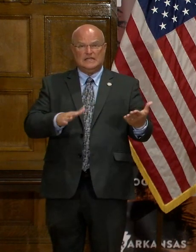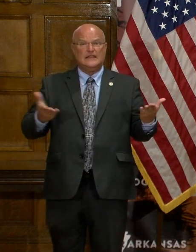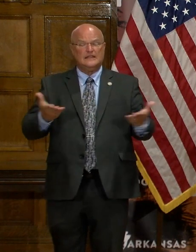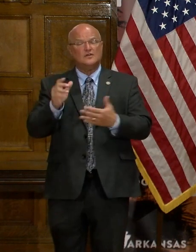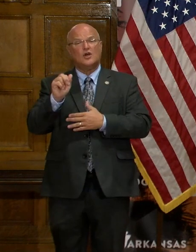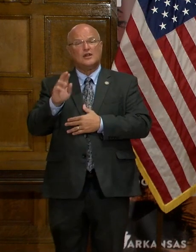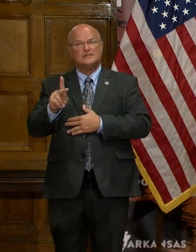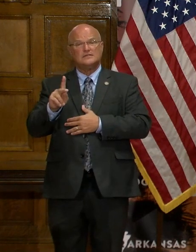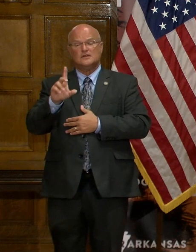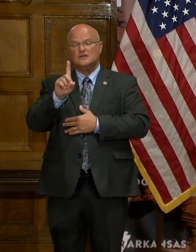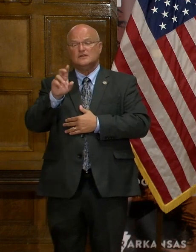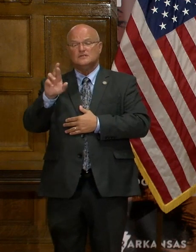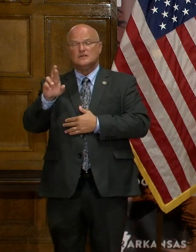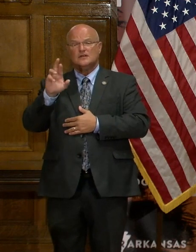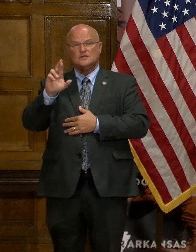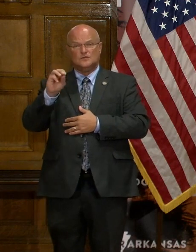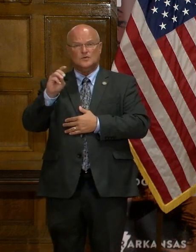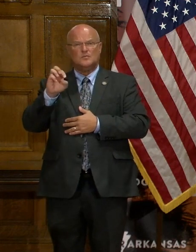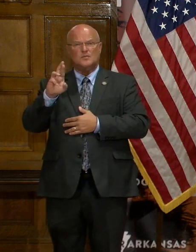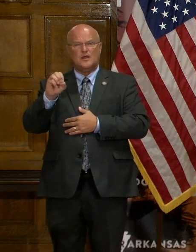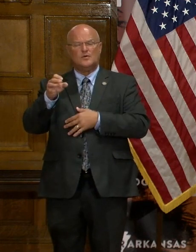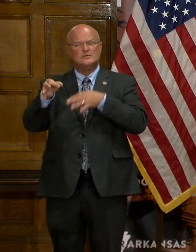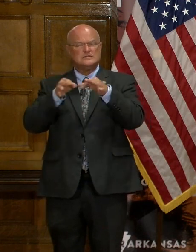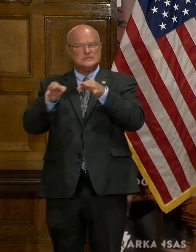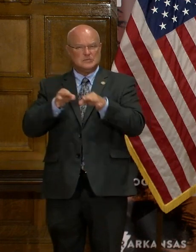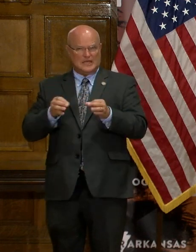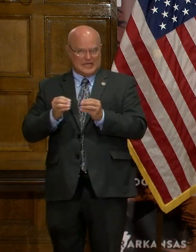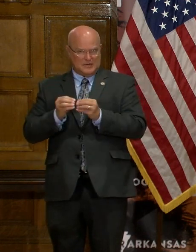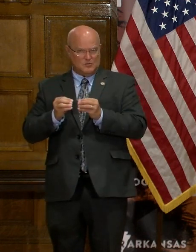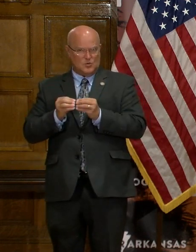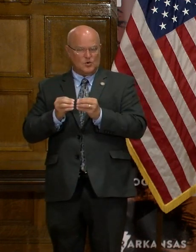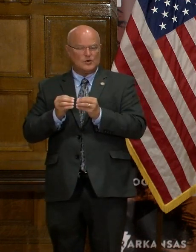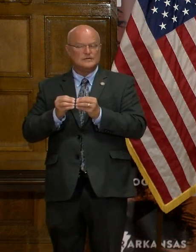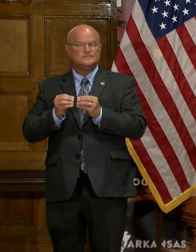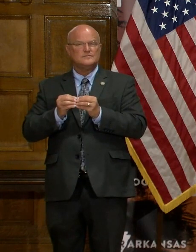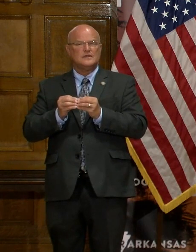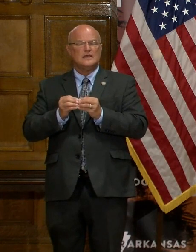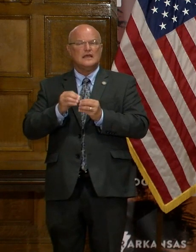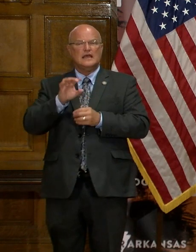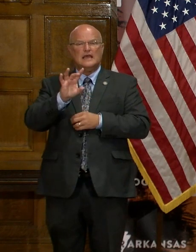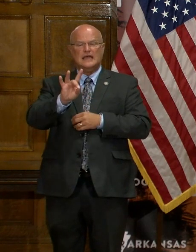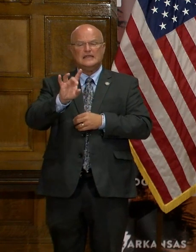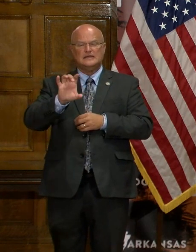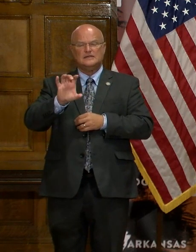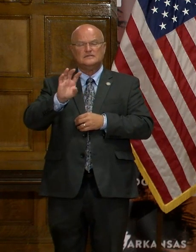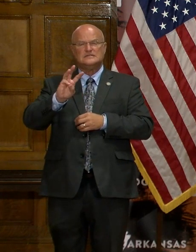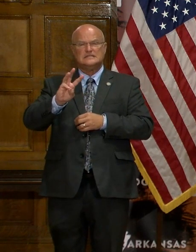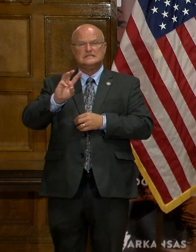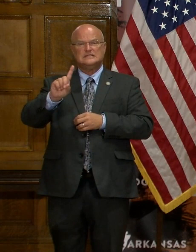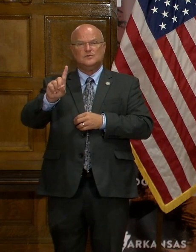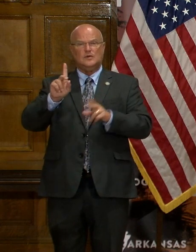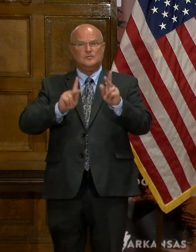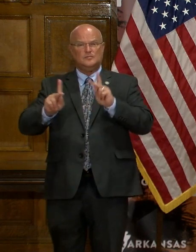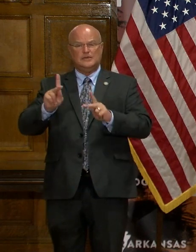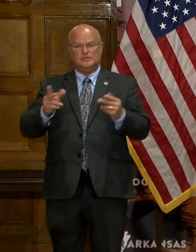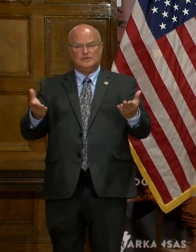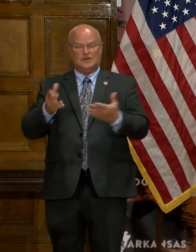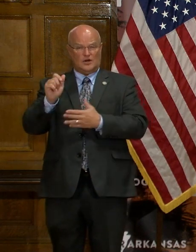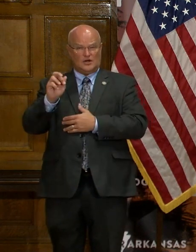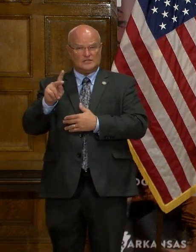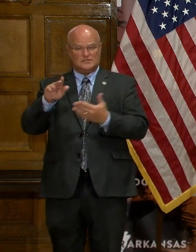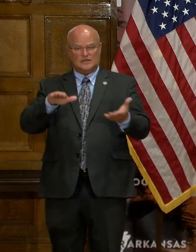that Dr Romero will talk about in more depth, which brings us to 861 Arkansans who have died